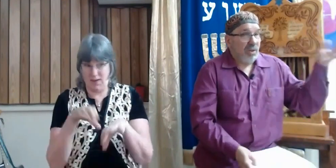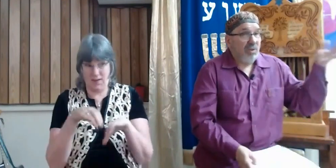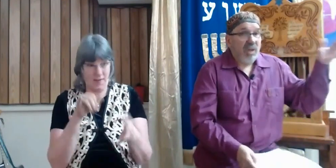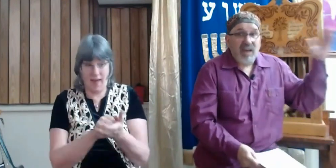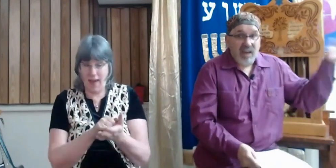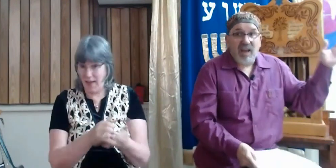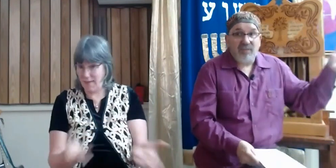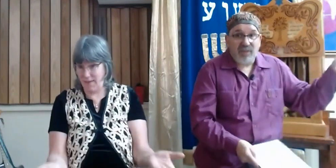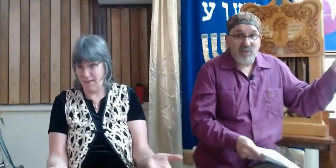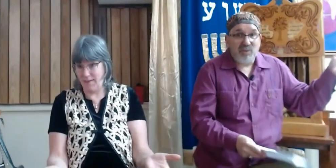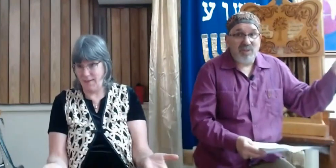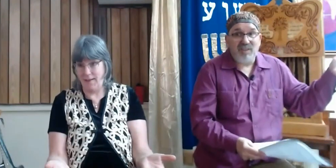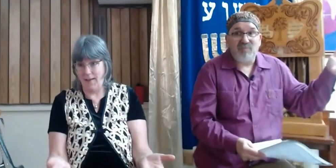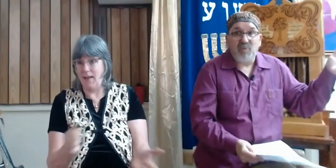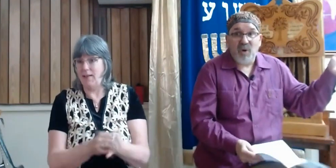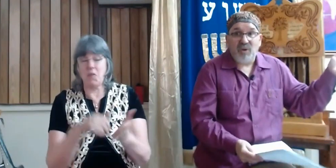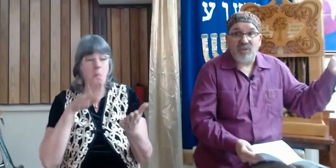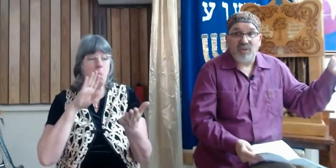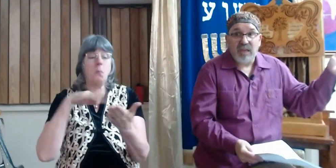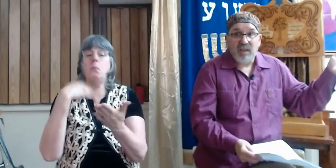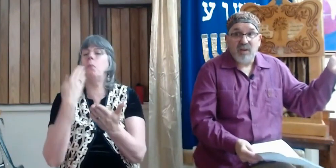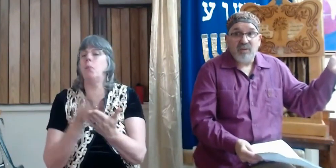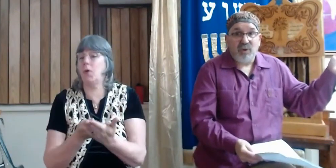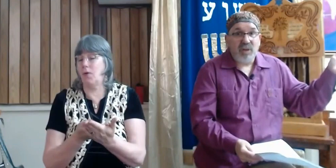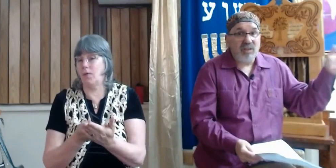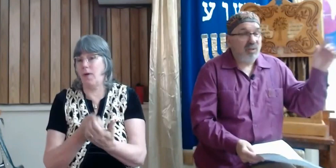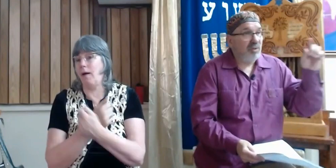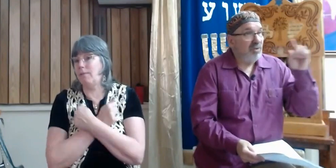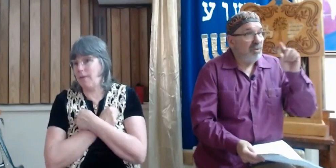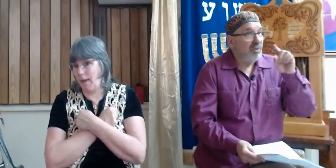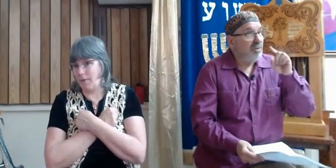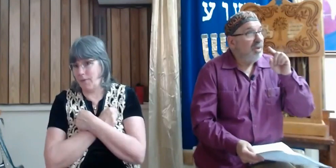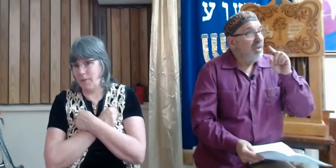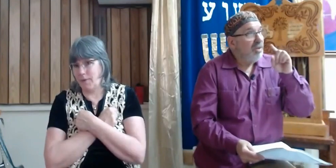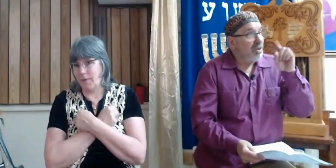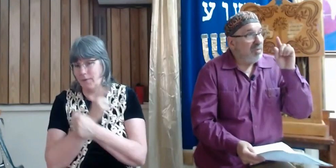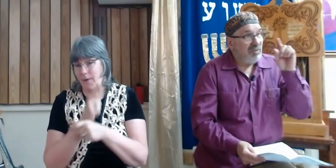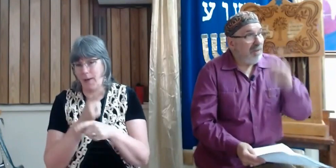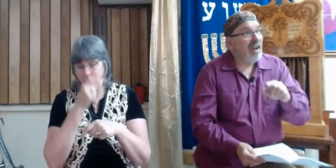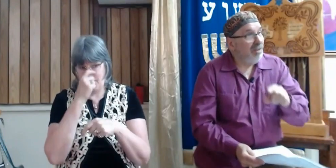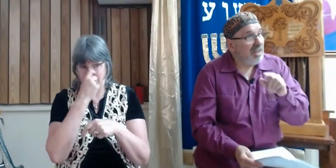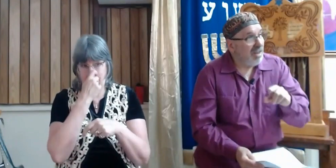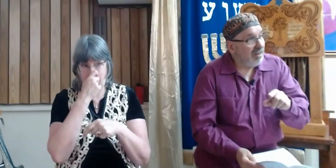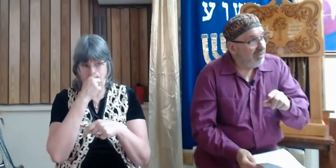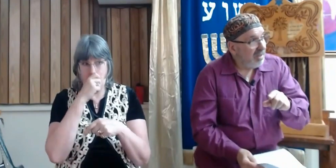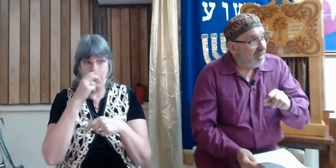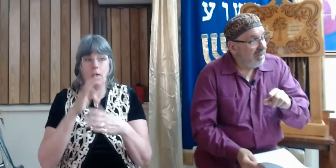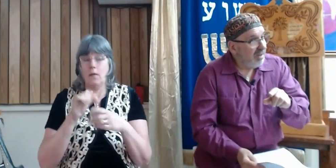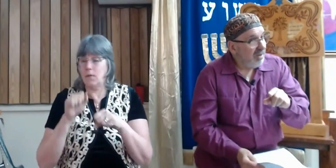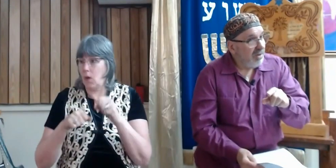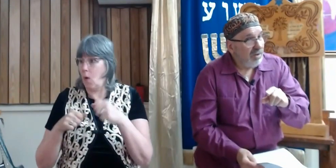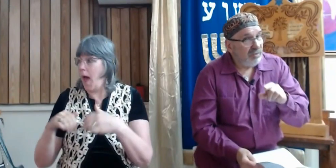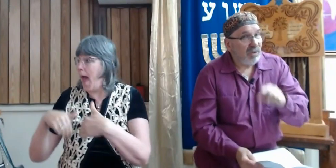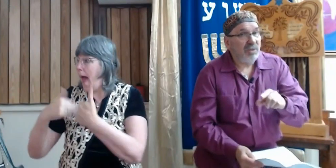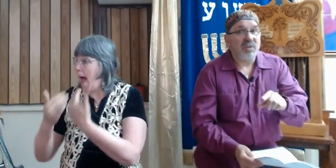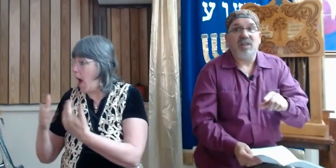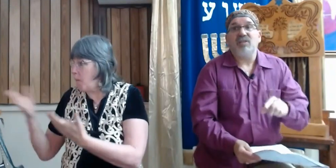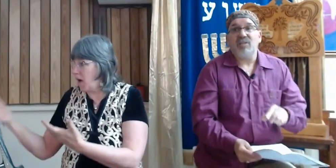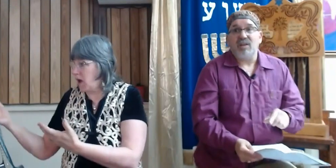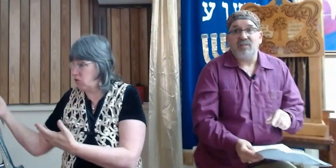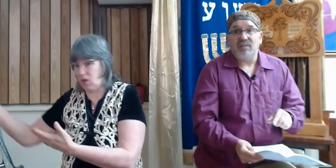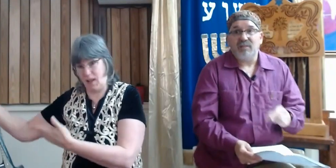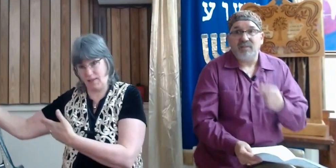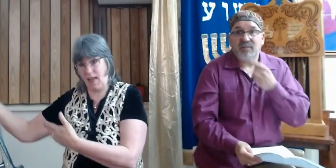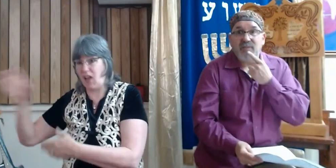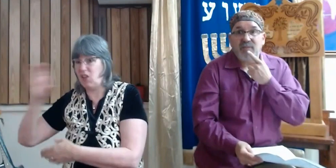should that life that you want to save be worth for it to be valued enough for you to